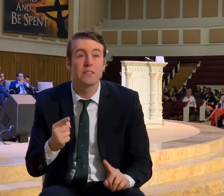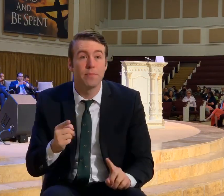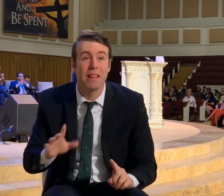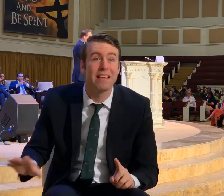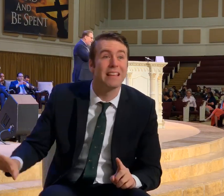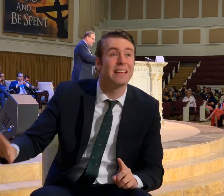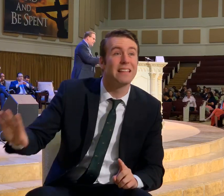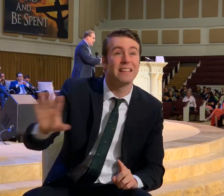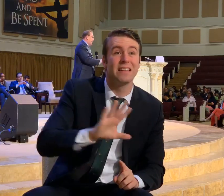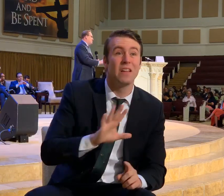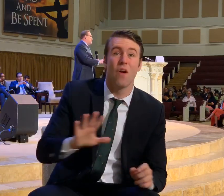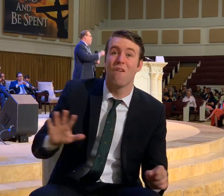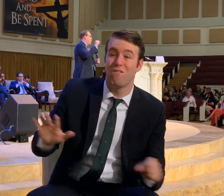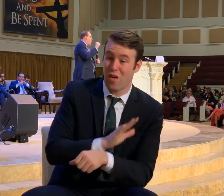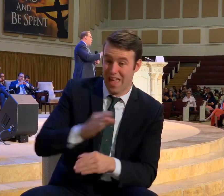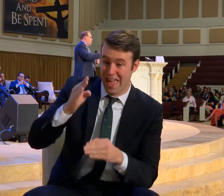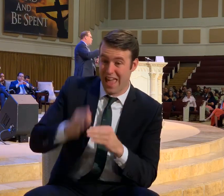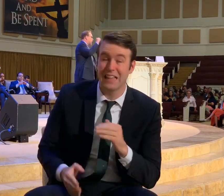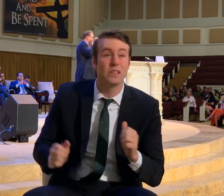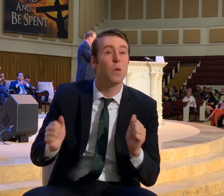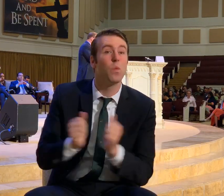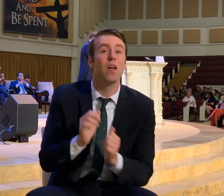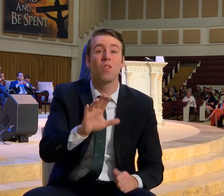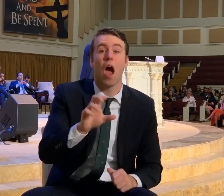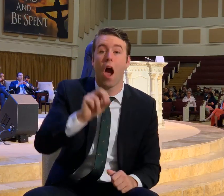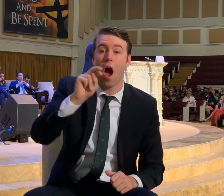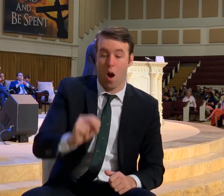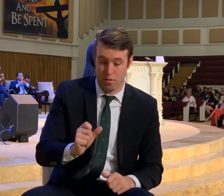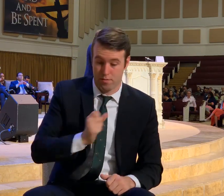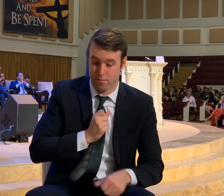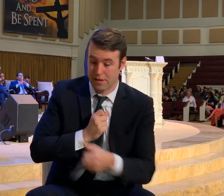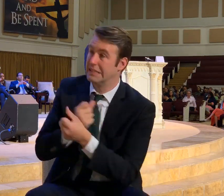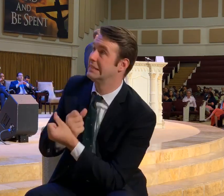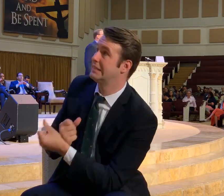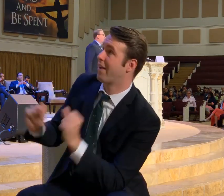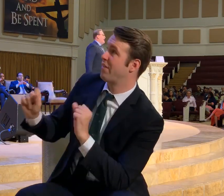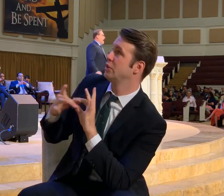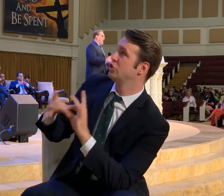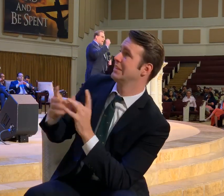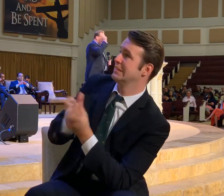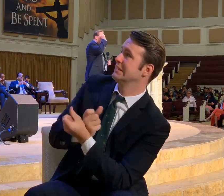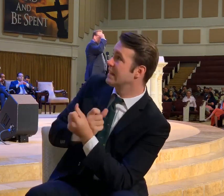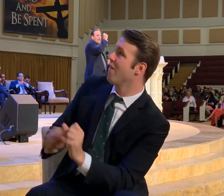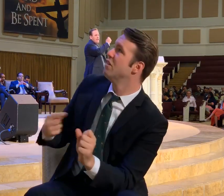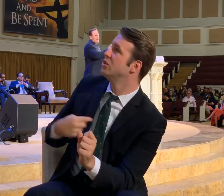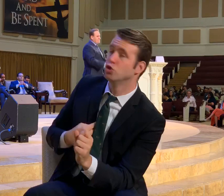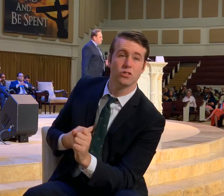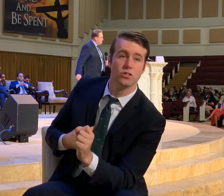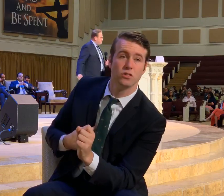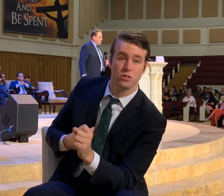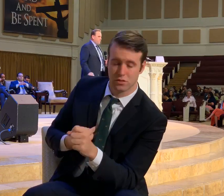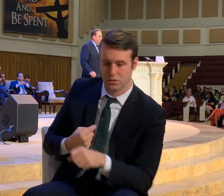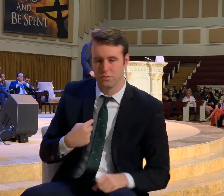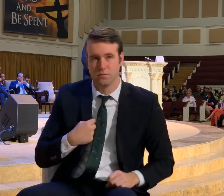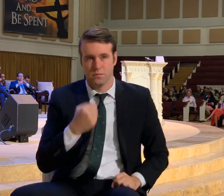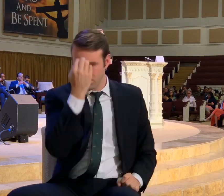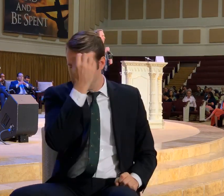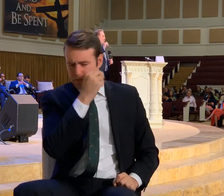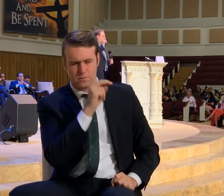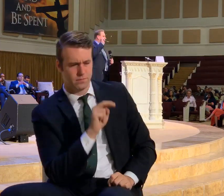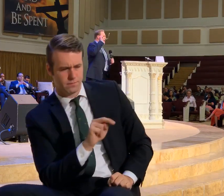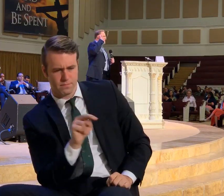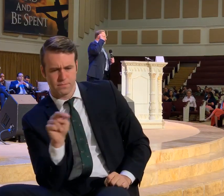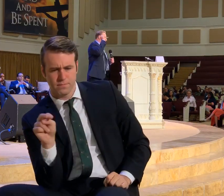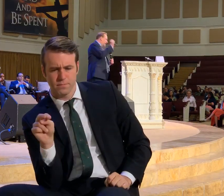Ultimate unity. your own personal salvation. And I got a feeling. That